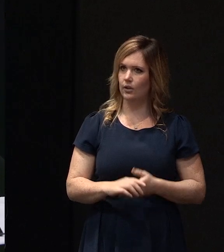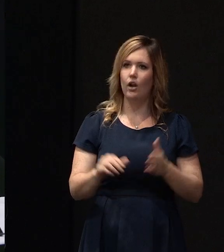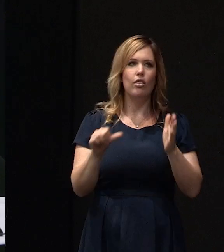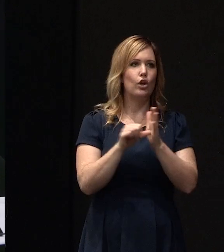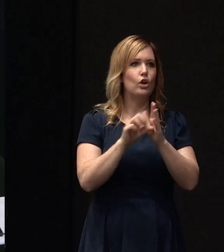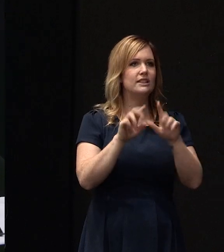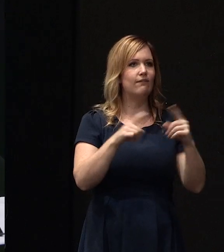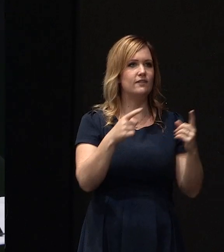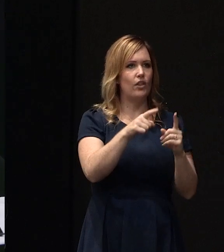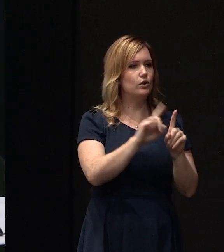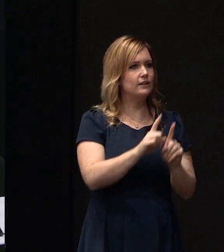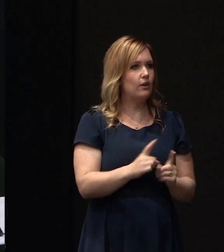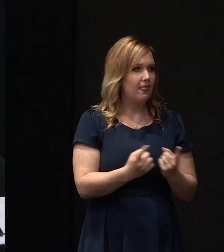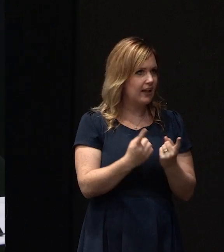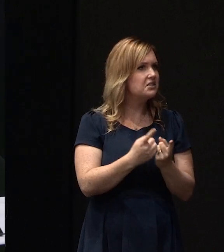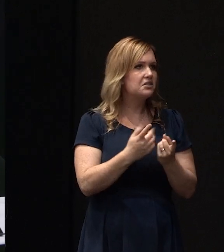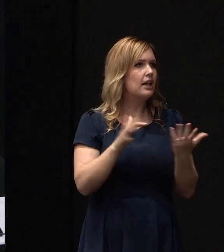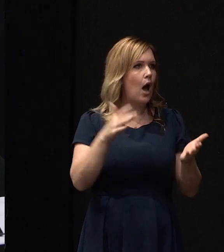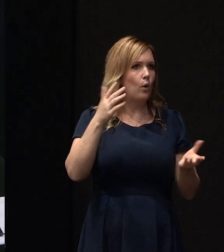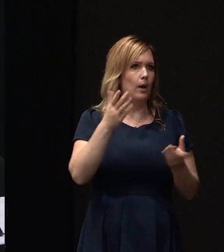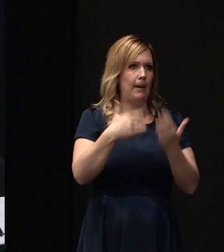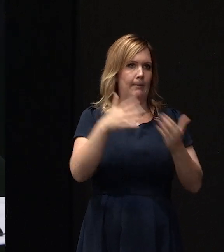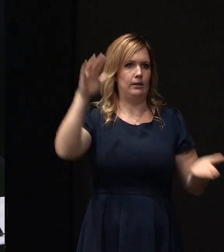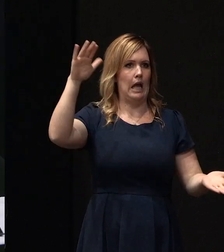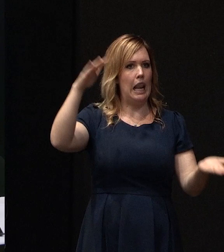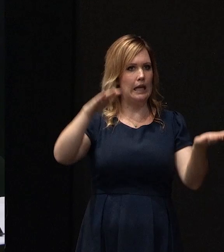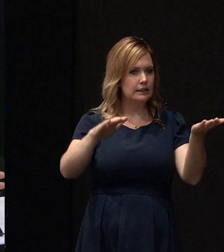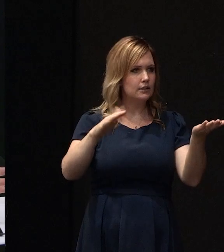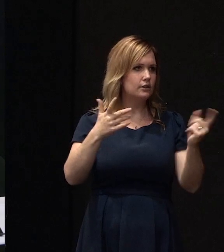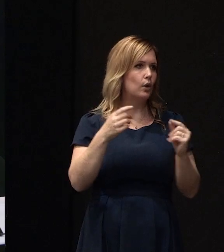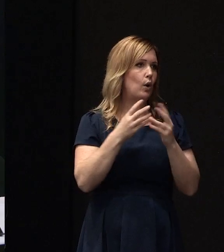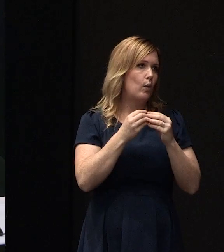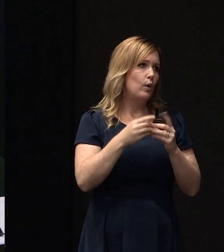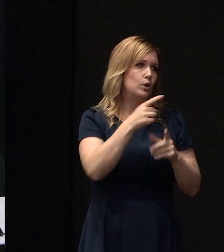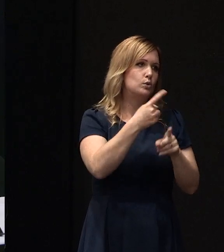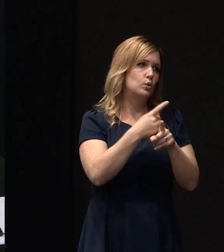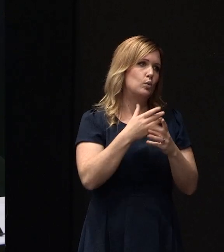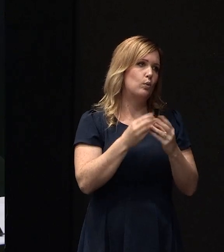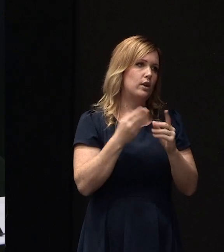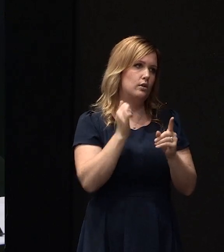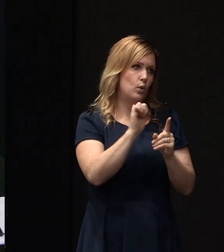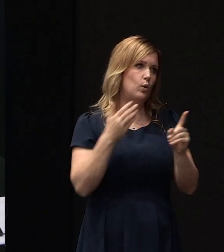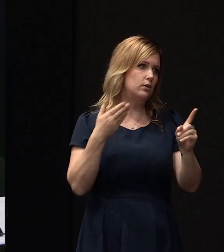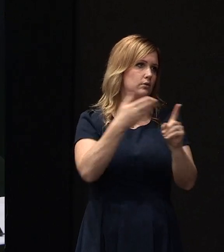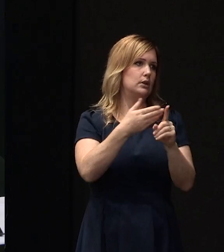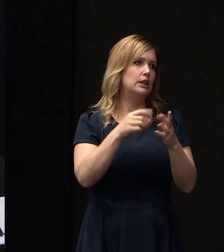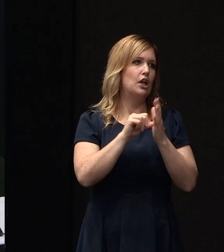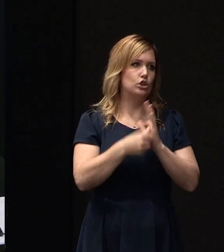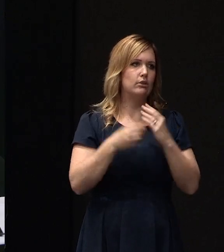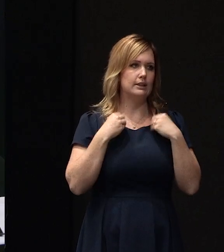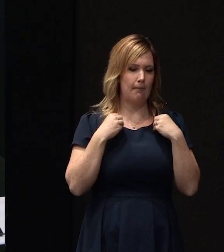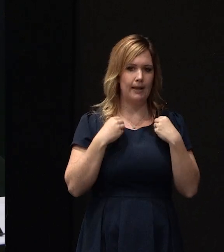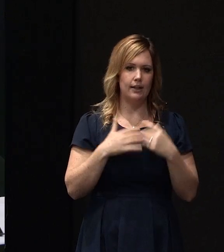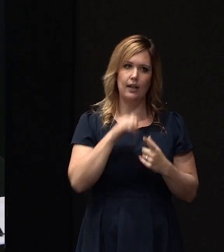So the difference isn't that great. So certainly, again, well worthwhile talking to your insurer. And if you did go to